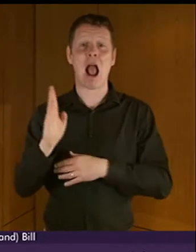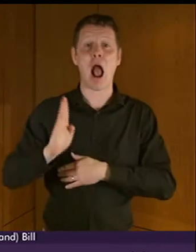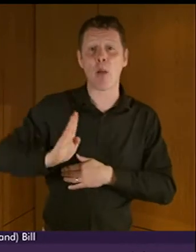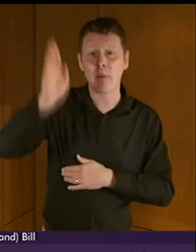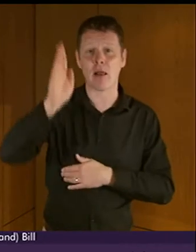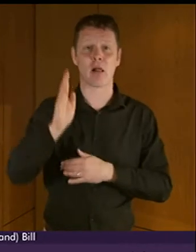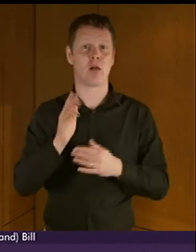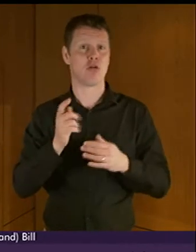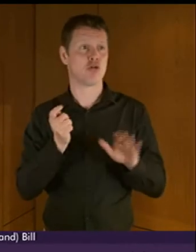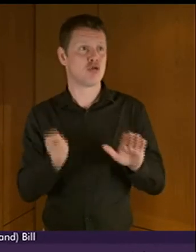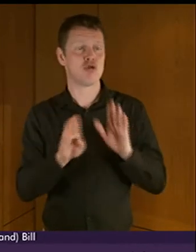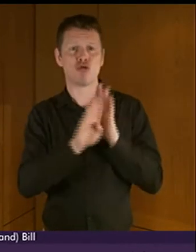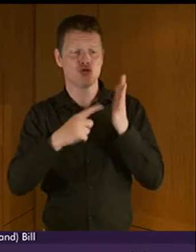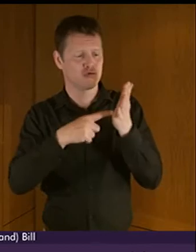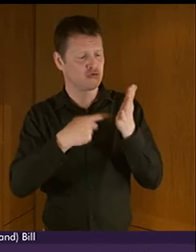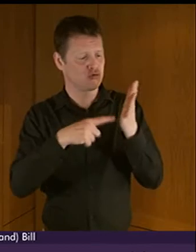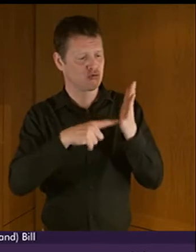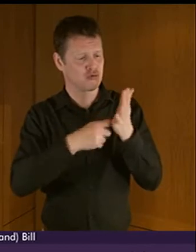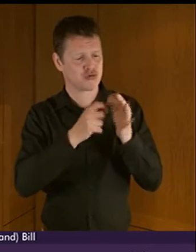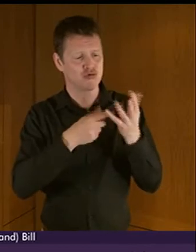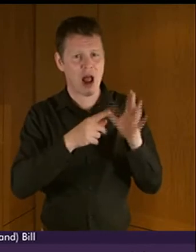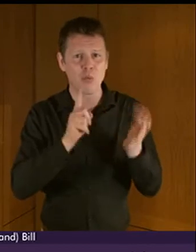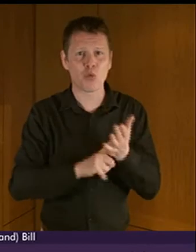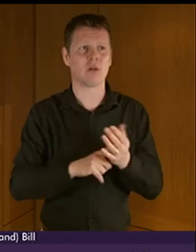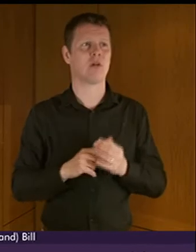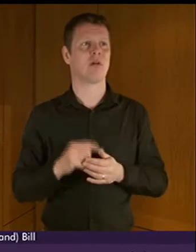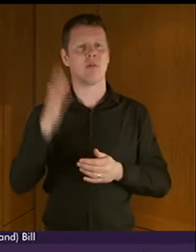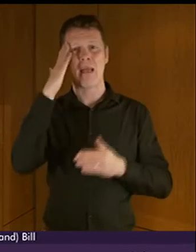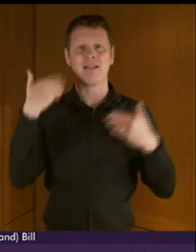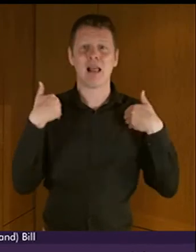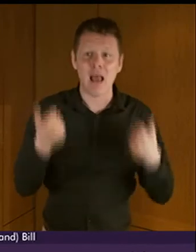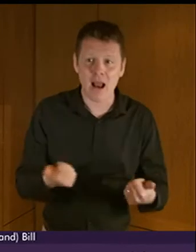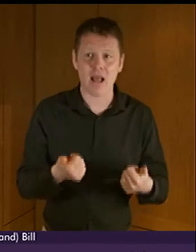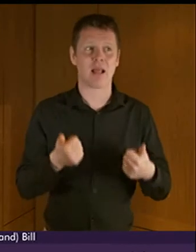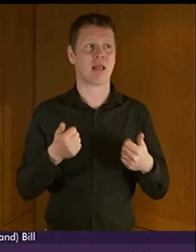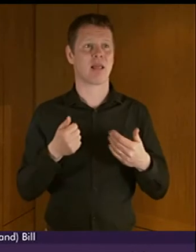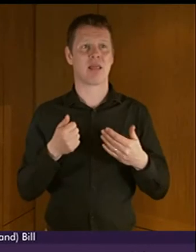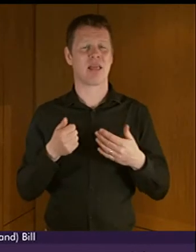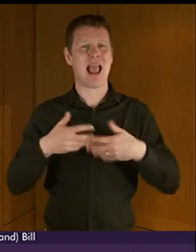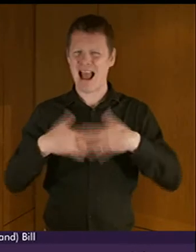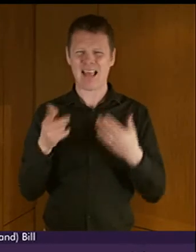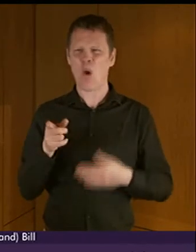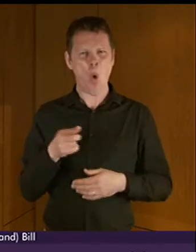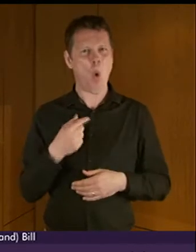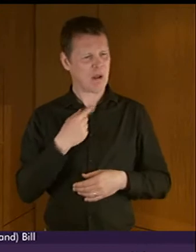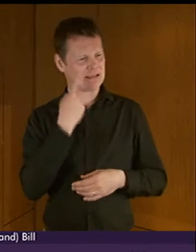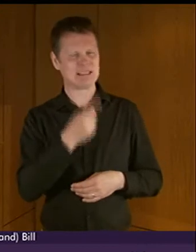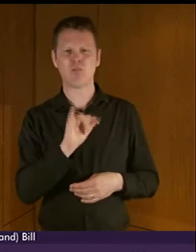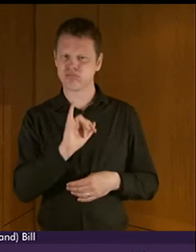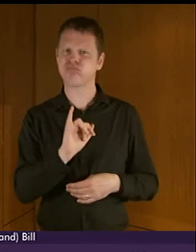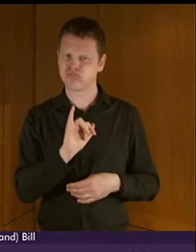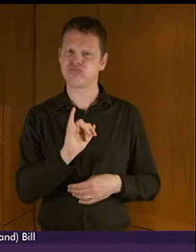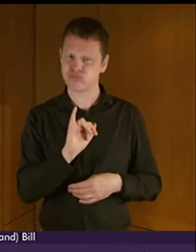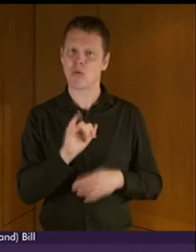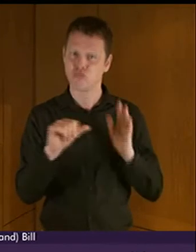proceedings there's a real difficulty with access to justice for BSL users